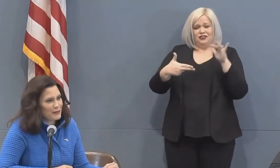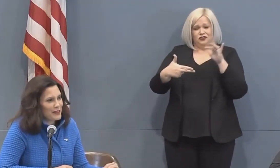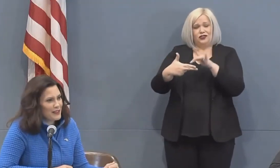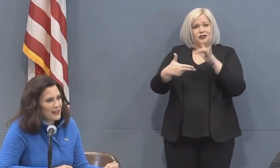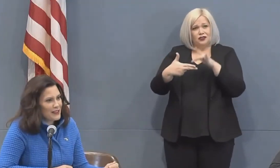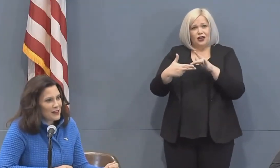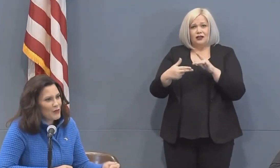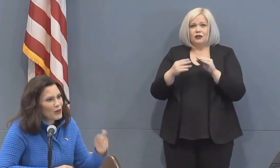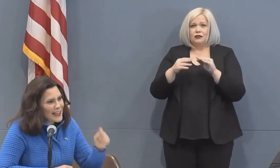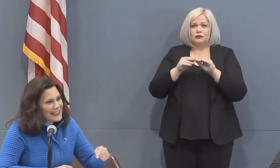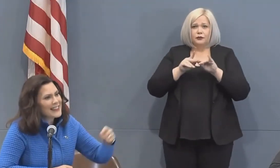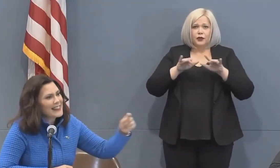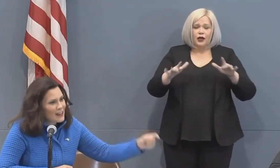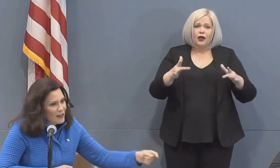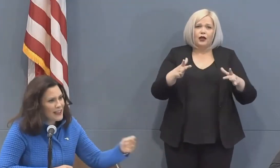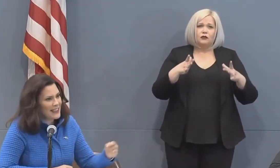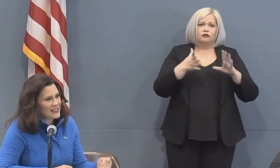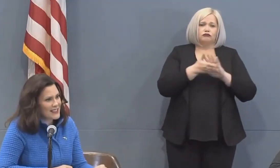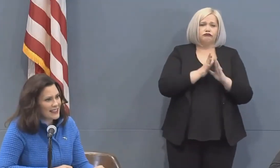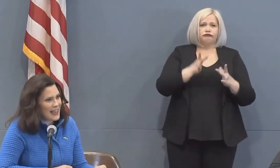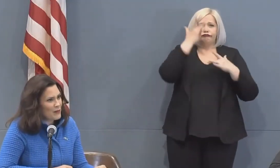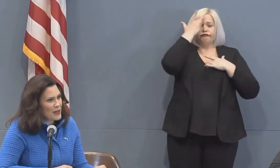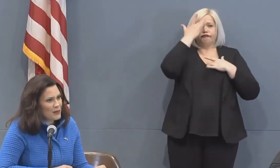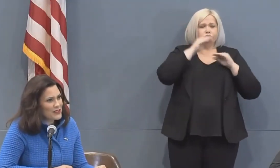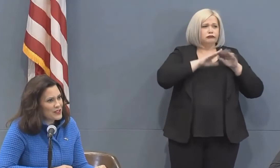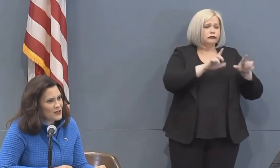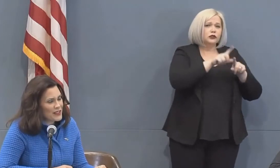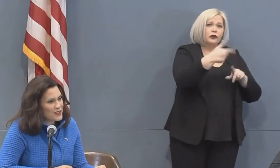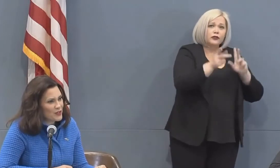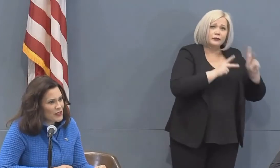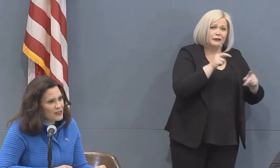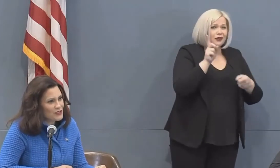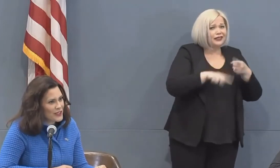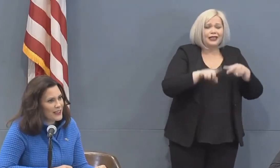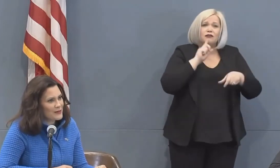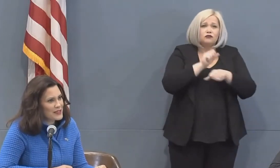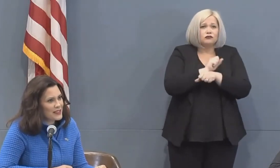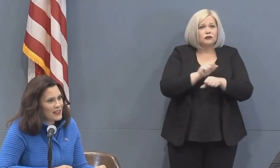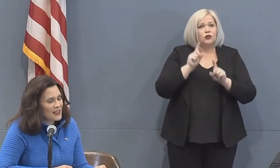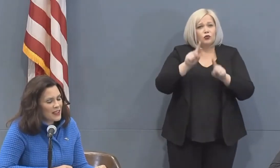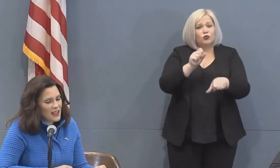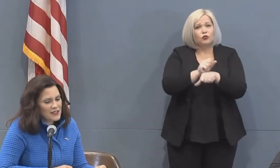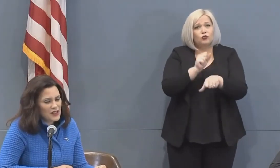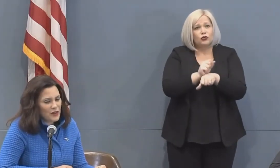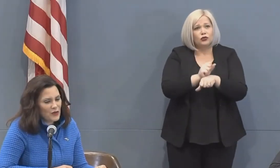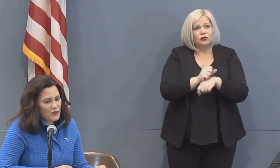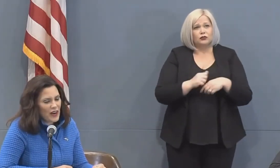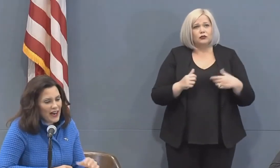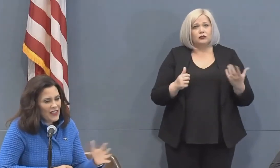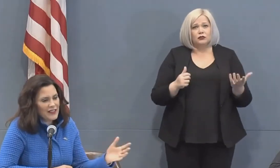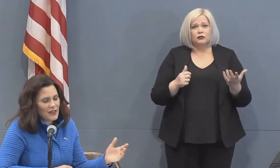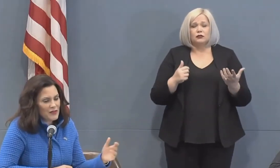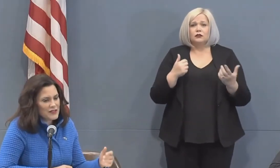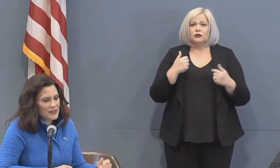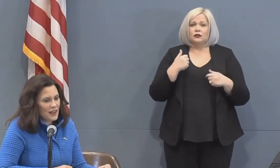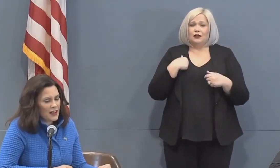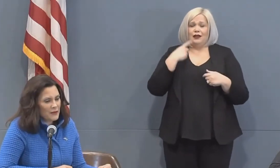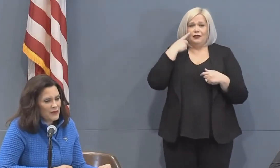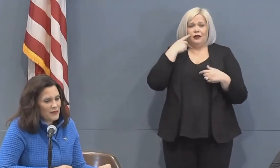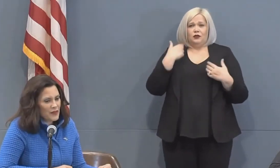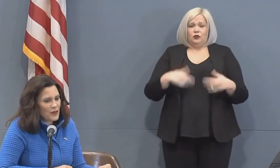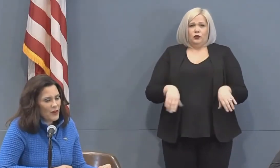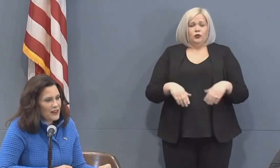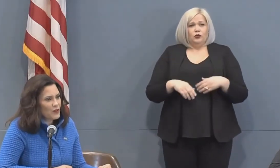gas pump the more likely they're going to get sick and not be able to do these critical jobs and so i thought that was